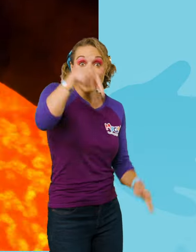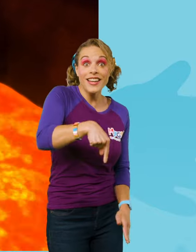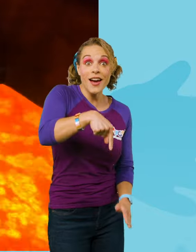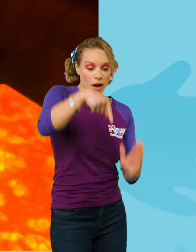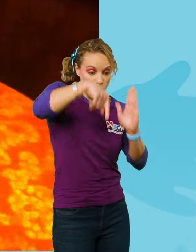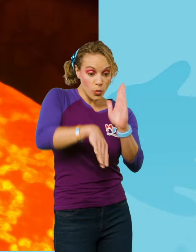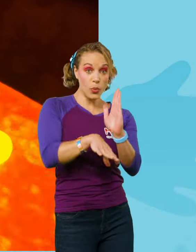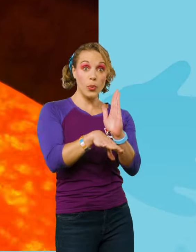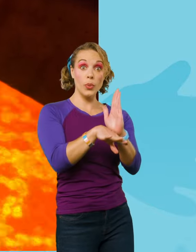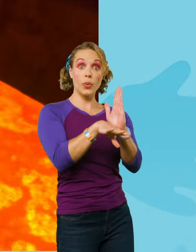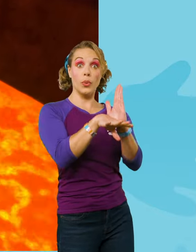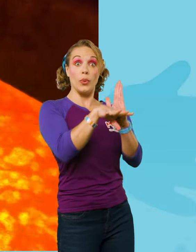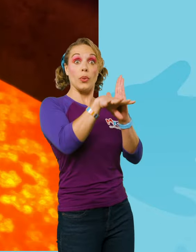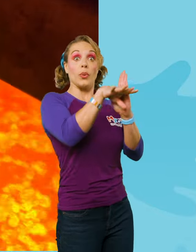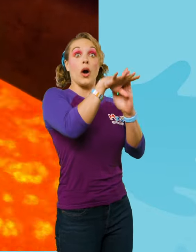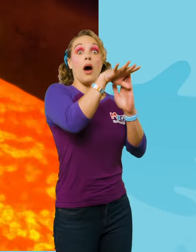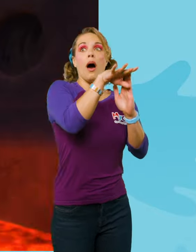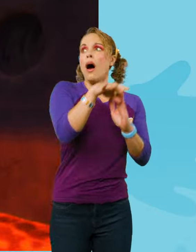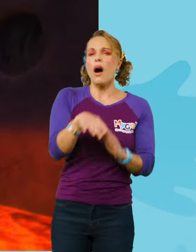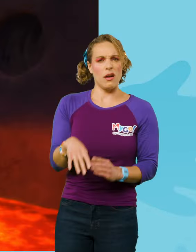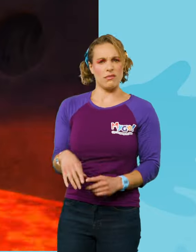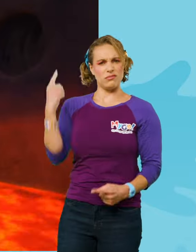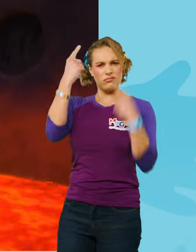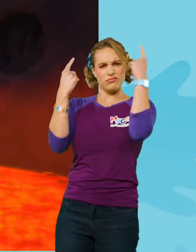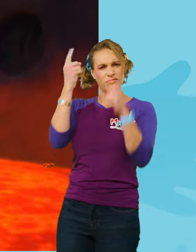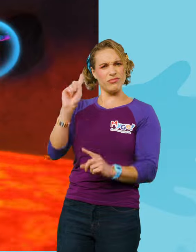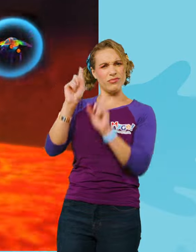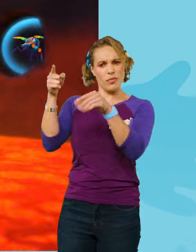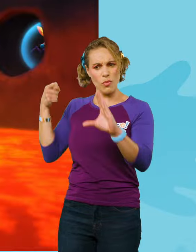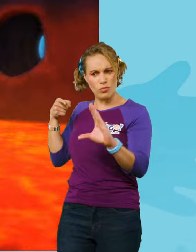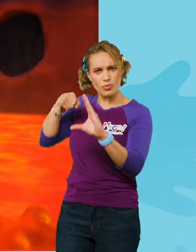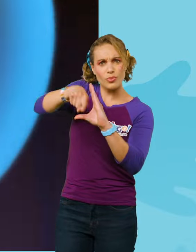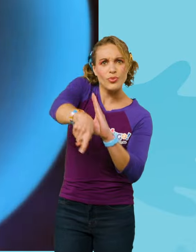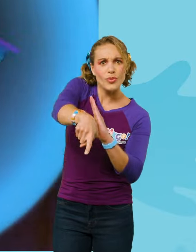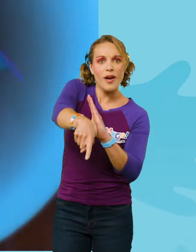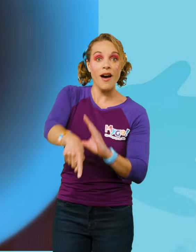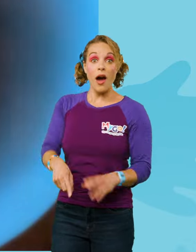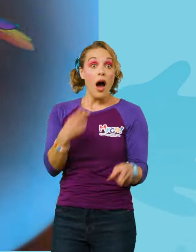the more magma rises here in the chamber! Hey, I wonder where this goes. Look out, Blippi!